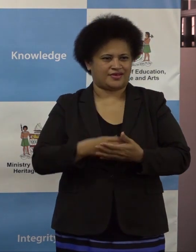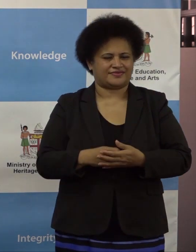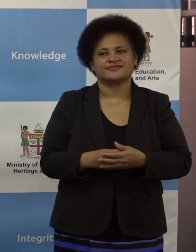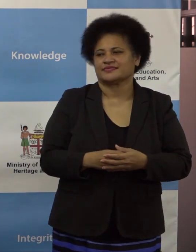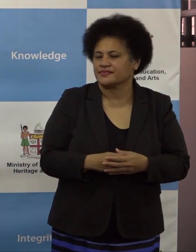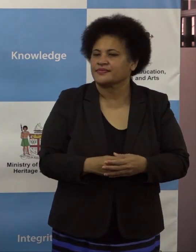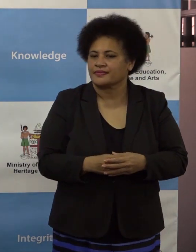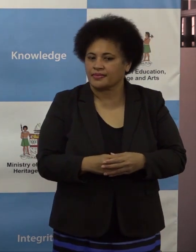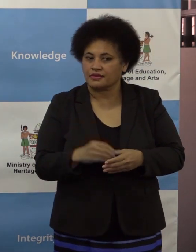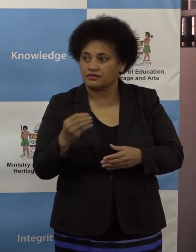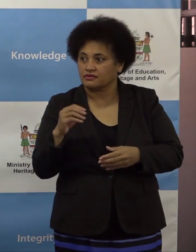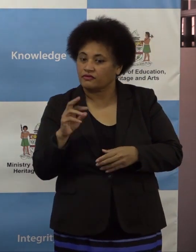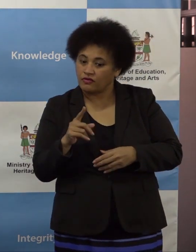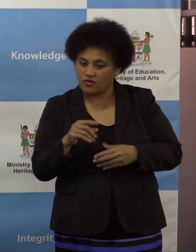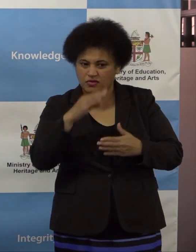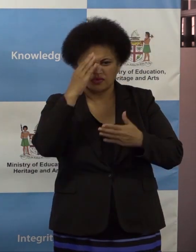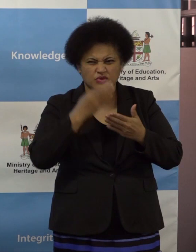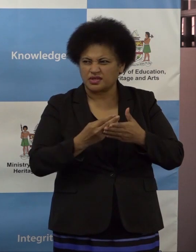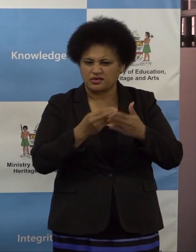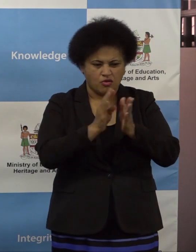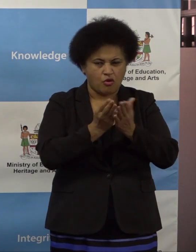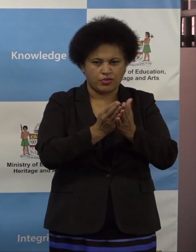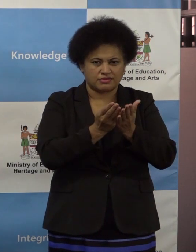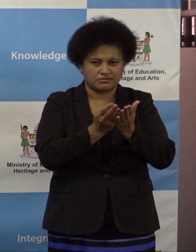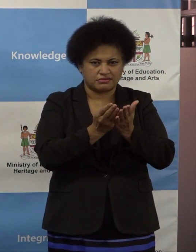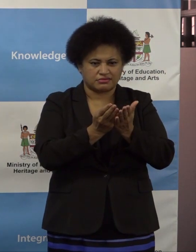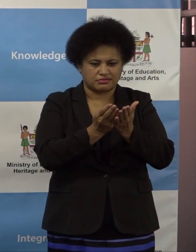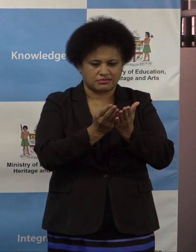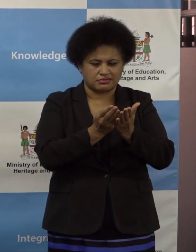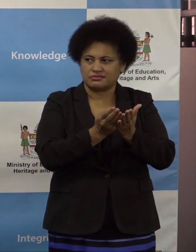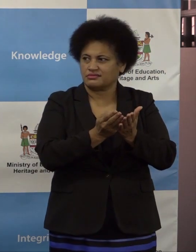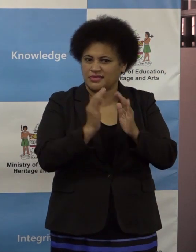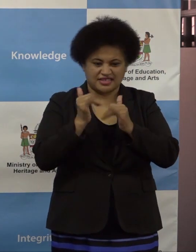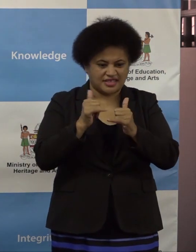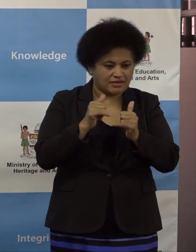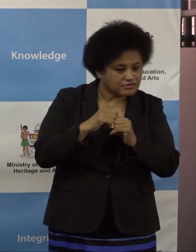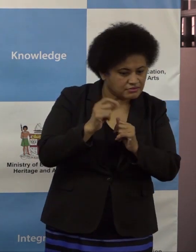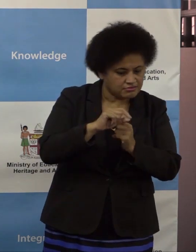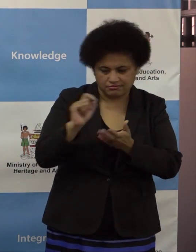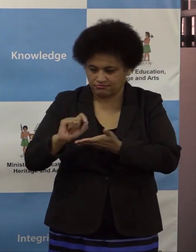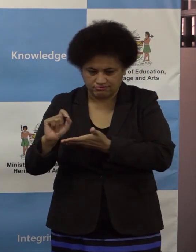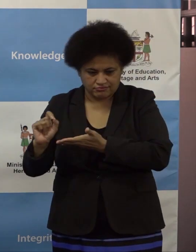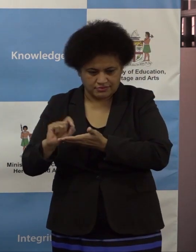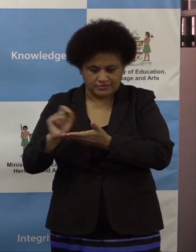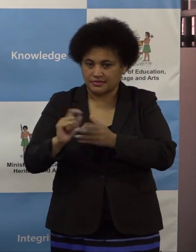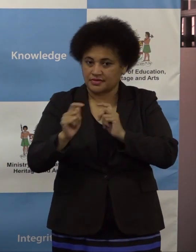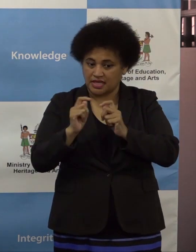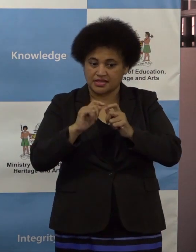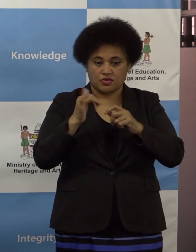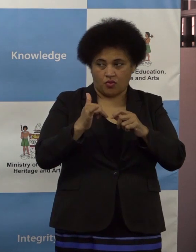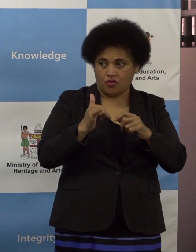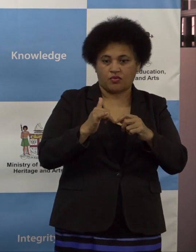So in terms of whether it will be open book or an assessment, that would be